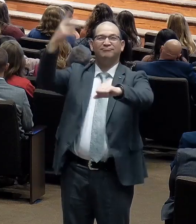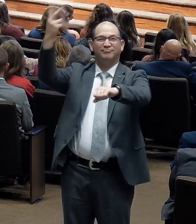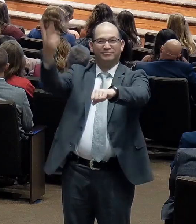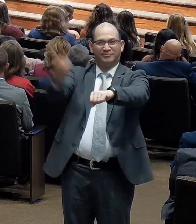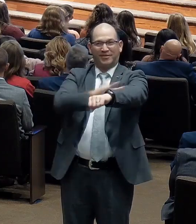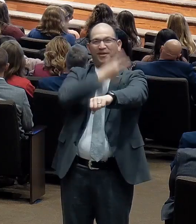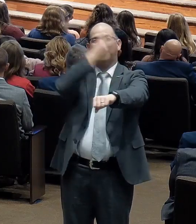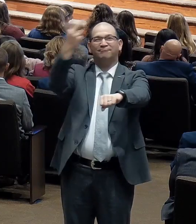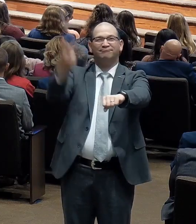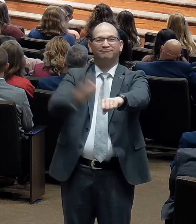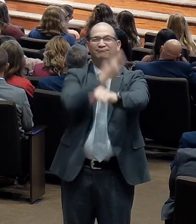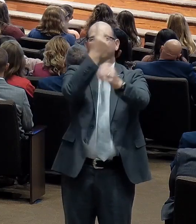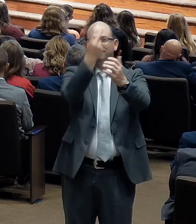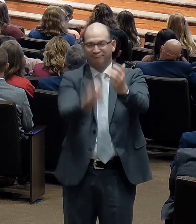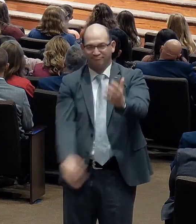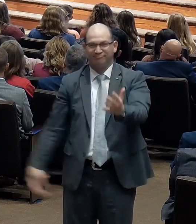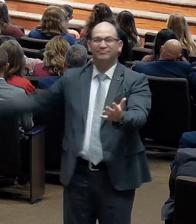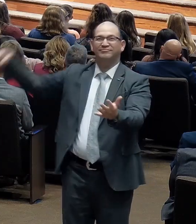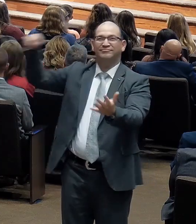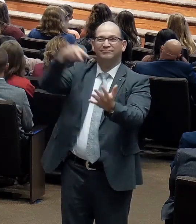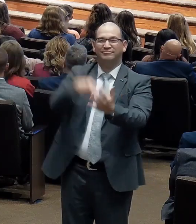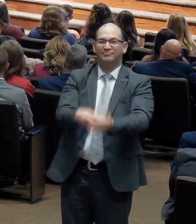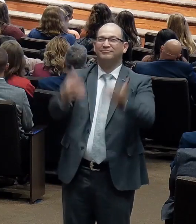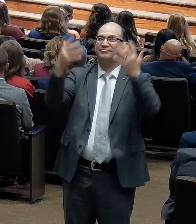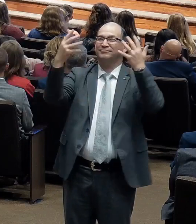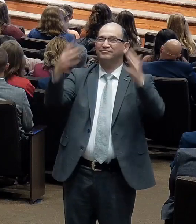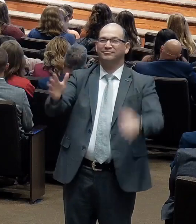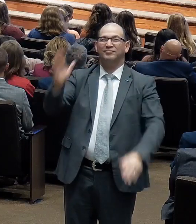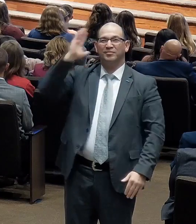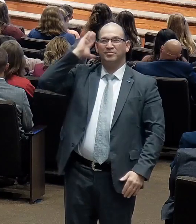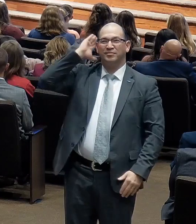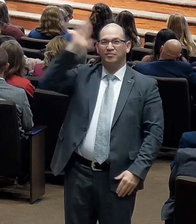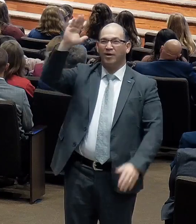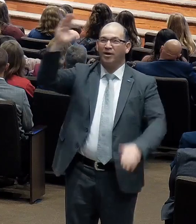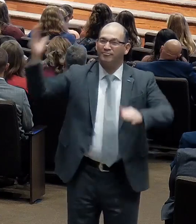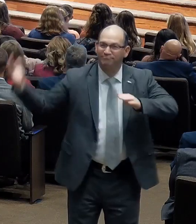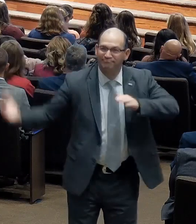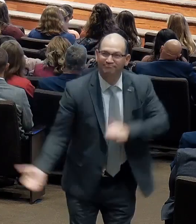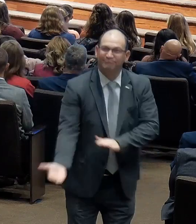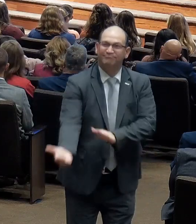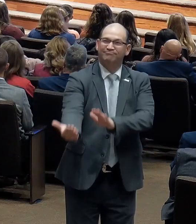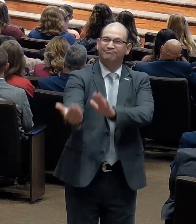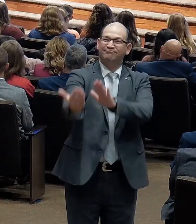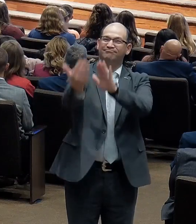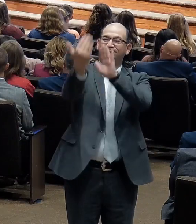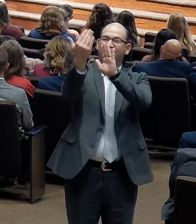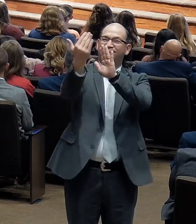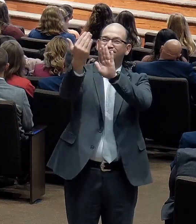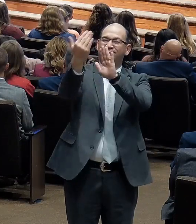We will live in the light of the